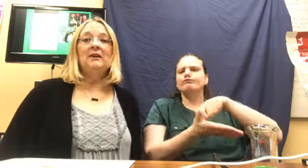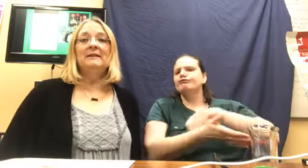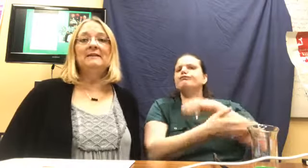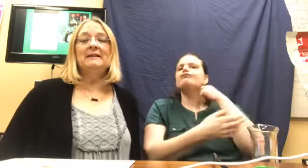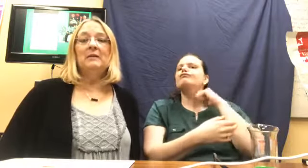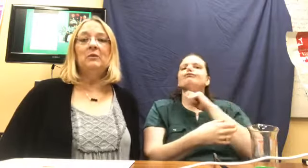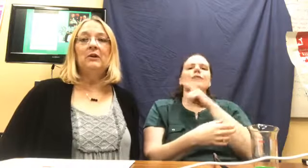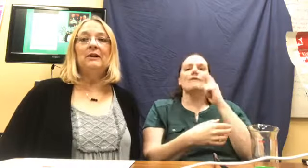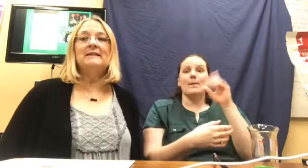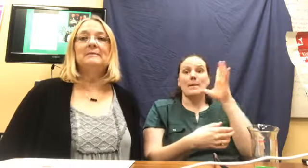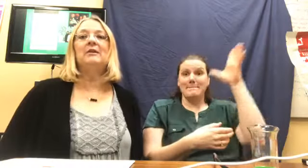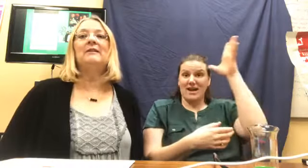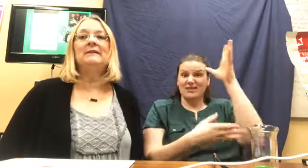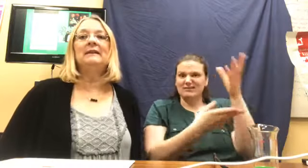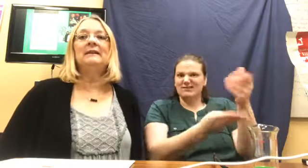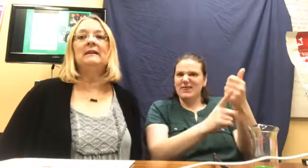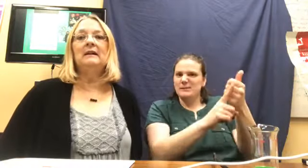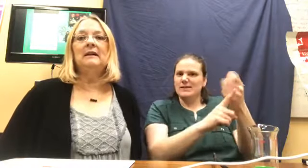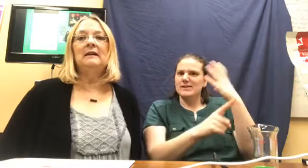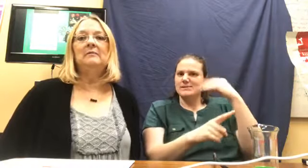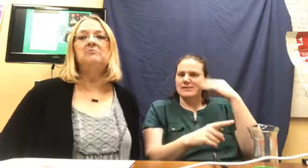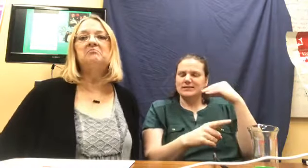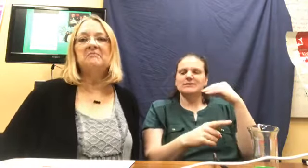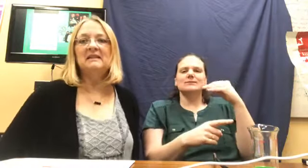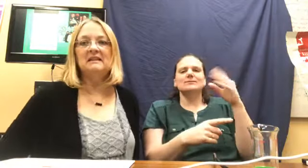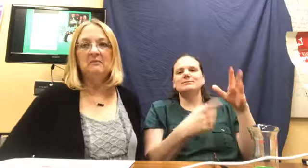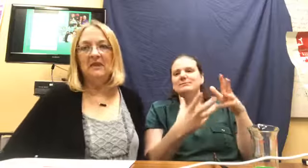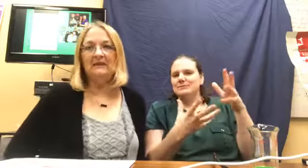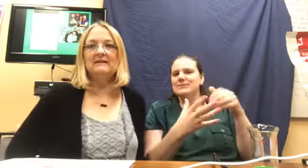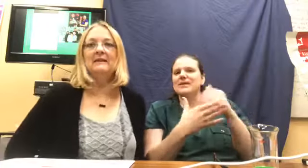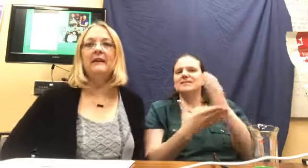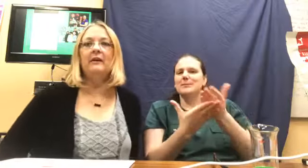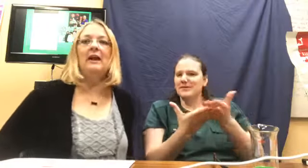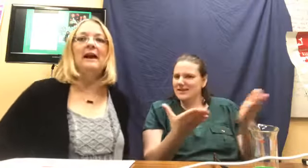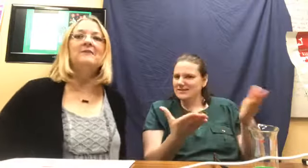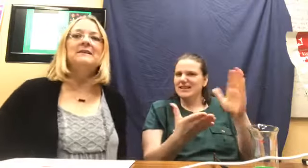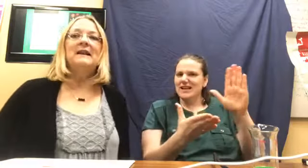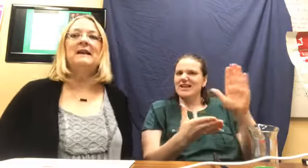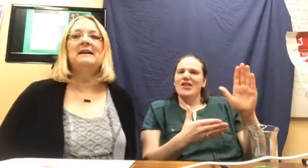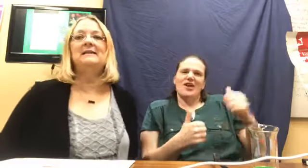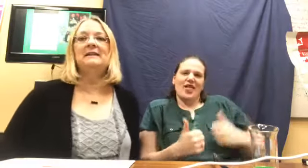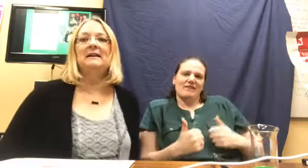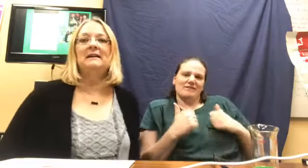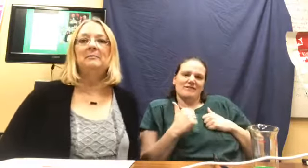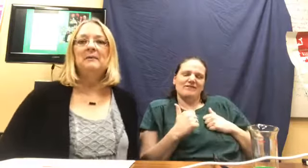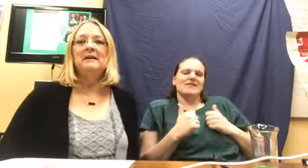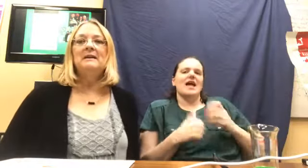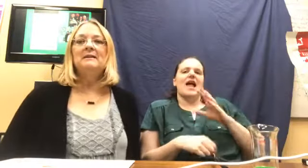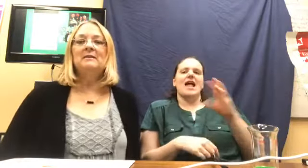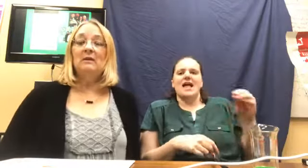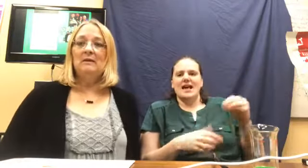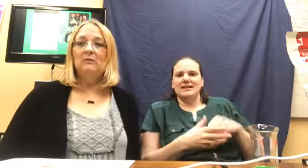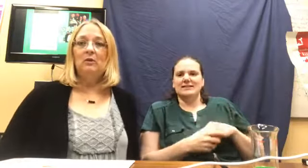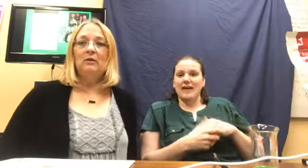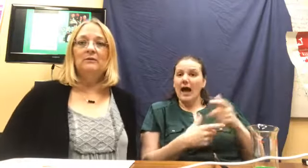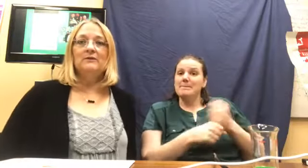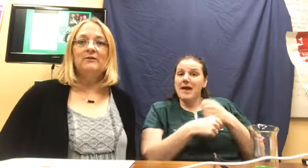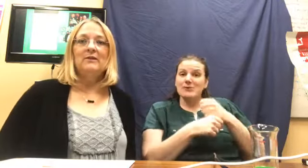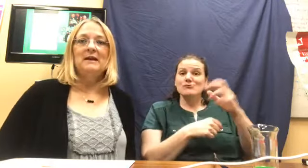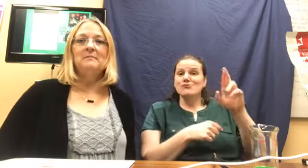They were experiencing, um, some things in their lives and, um, so I made rollers for them